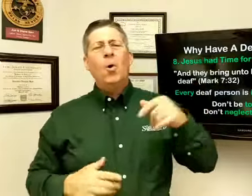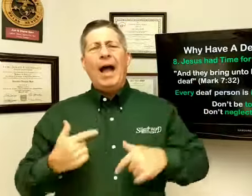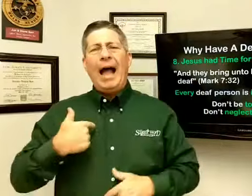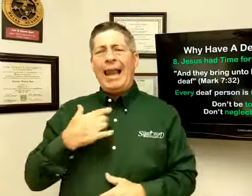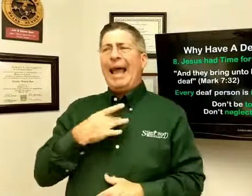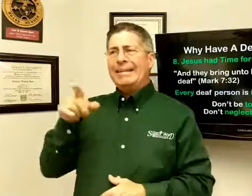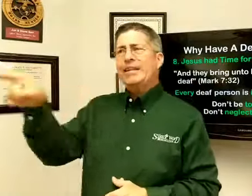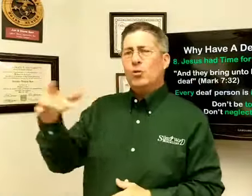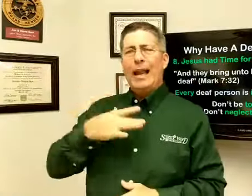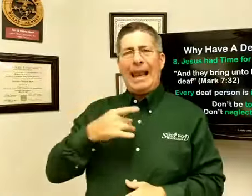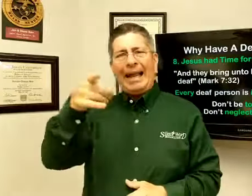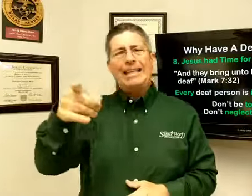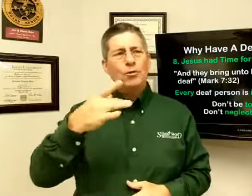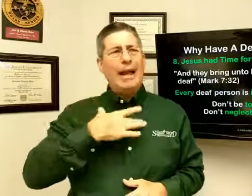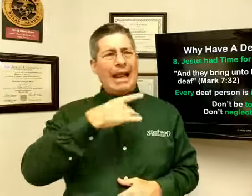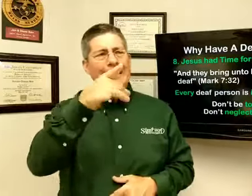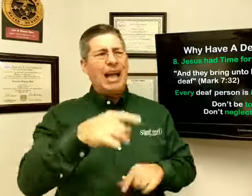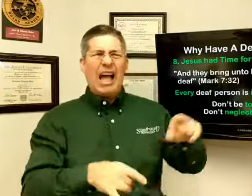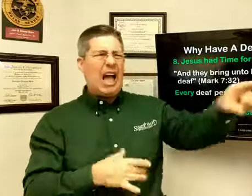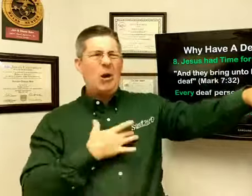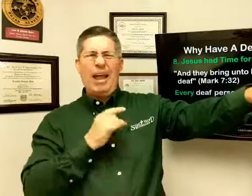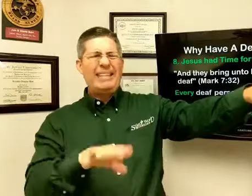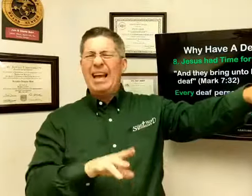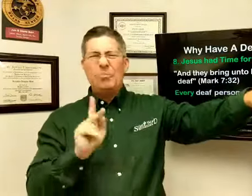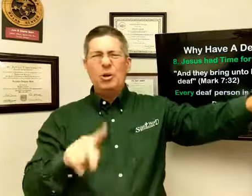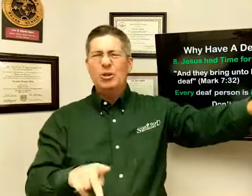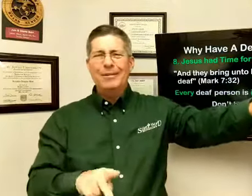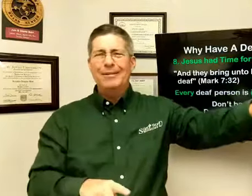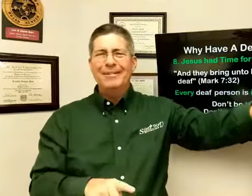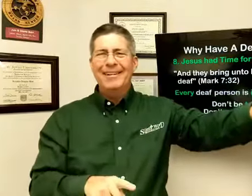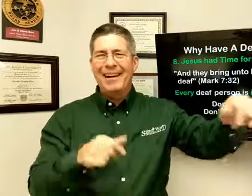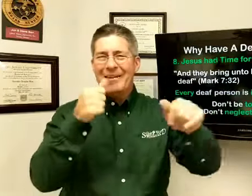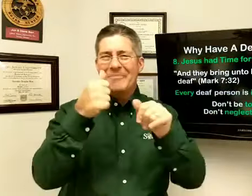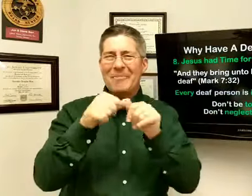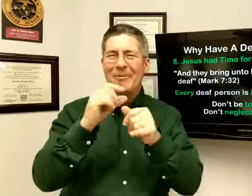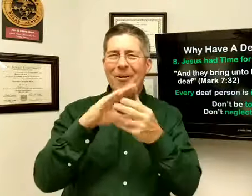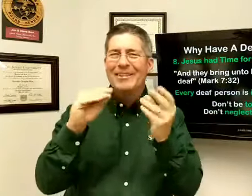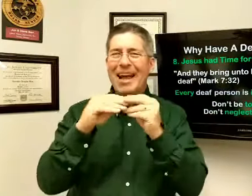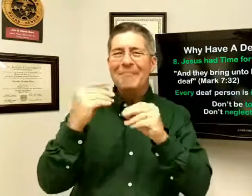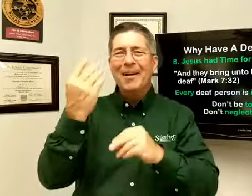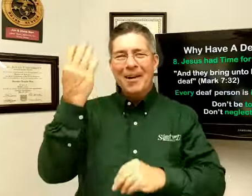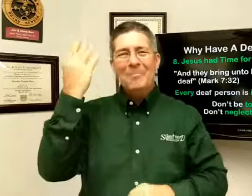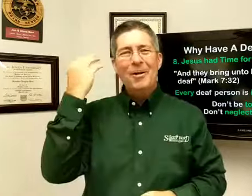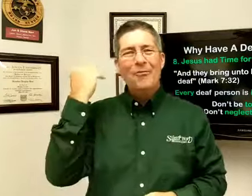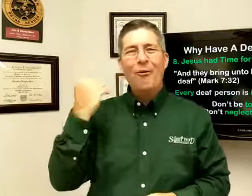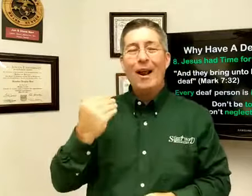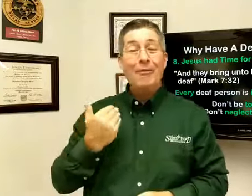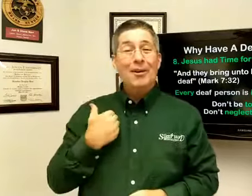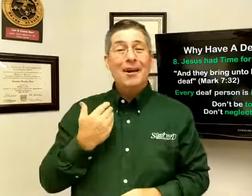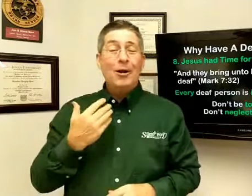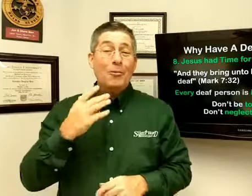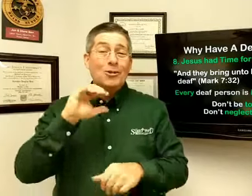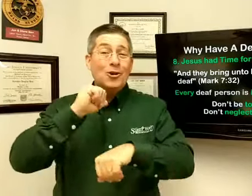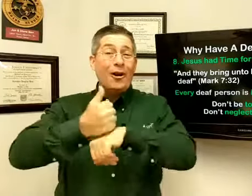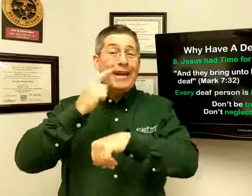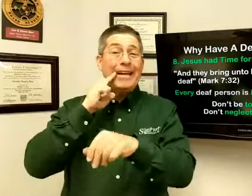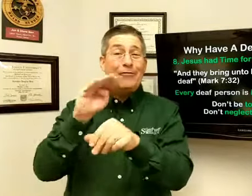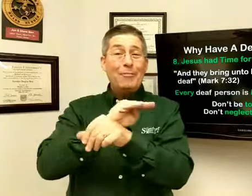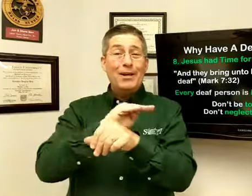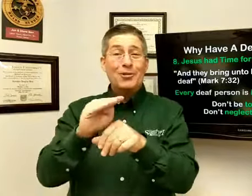I like this one. I like this one. I like that. I don't like that person. I remember one time before we were starting a deaf ministry.